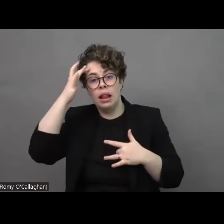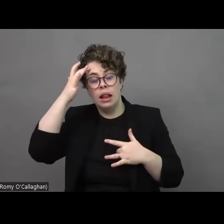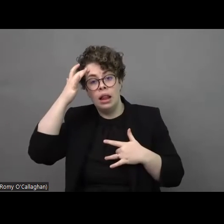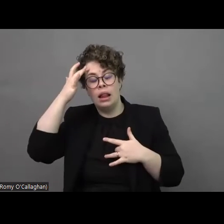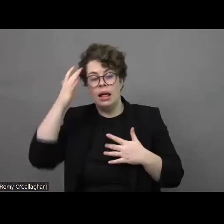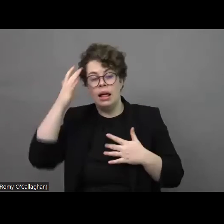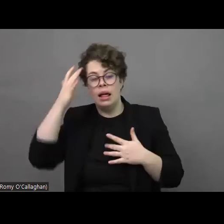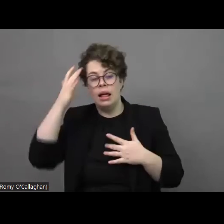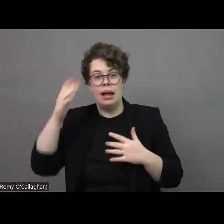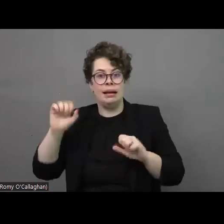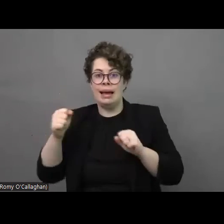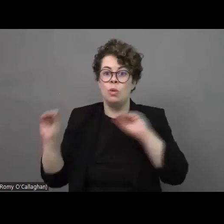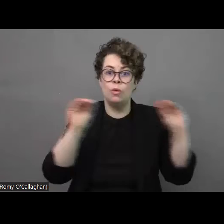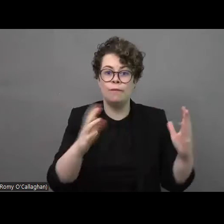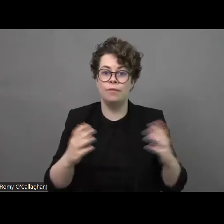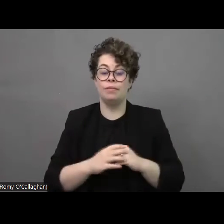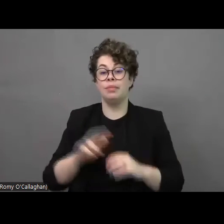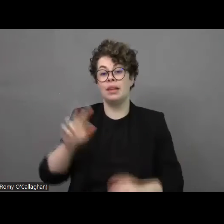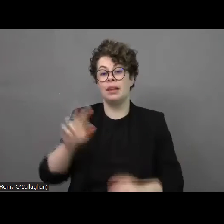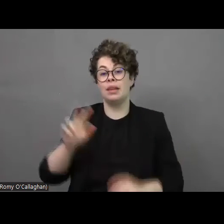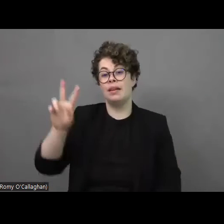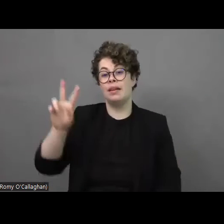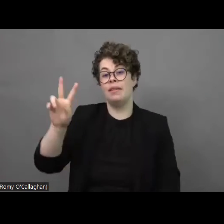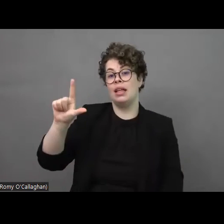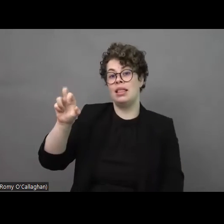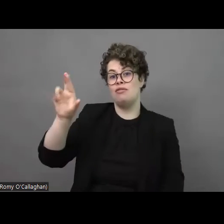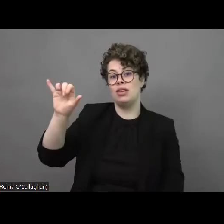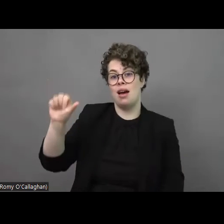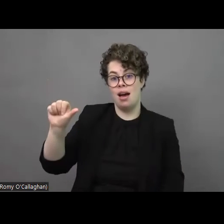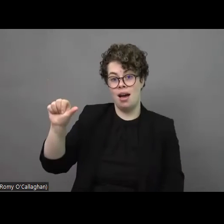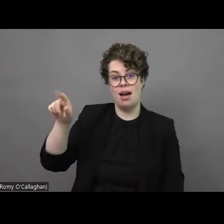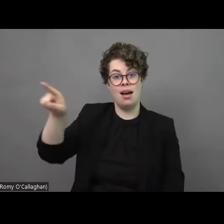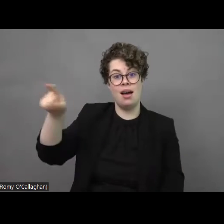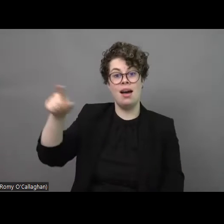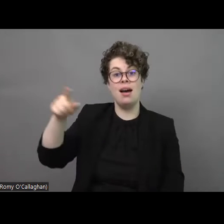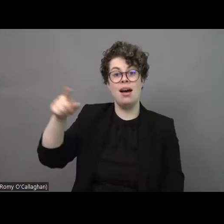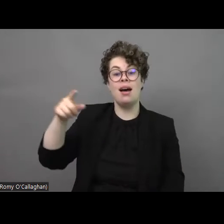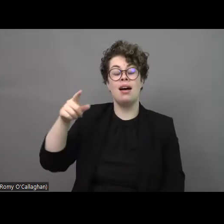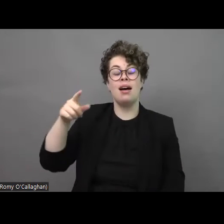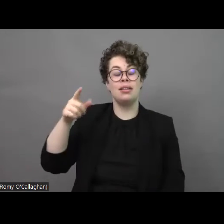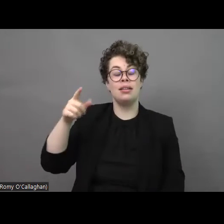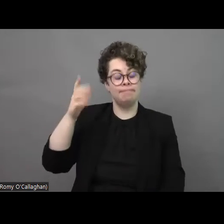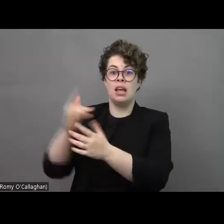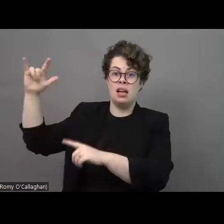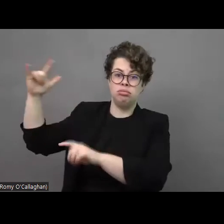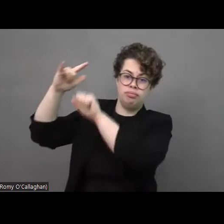I fully agree with Valerio Shushkevich. We do ask the world to close the sky over